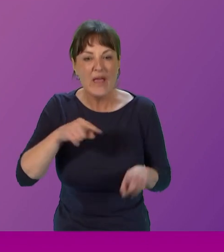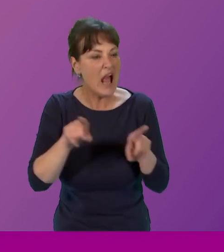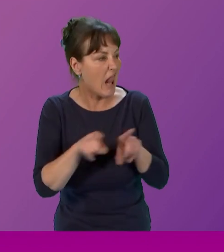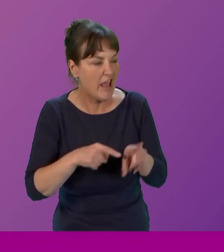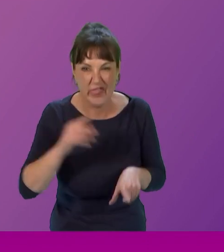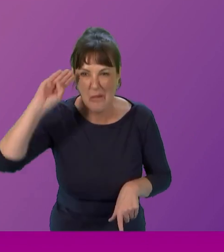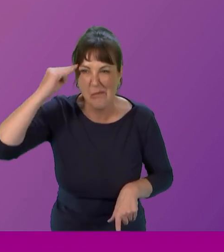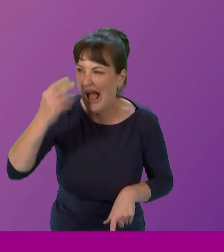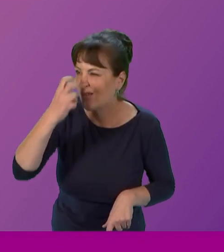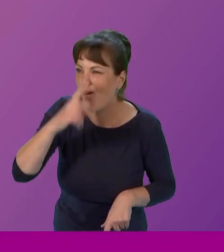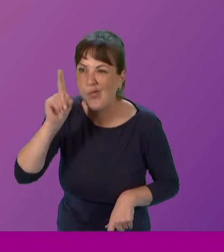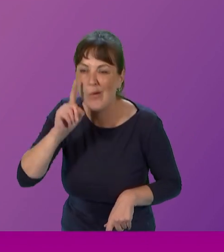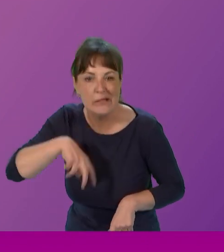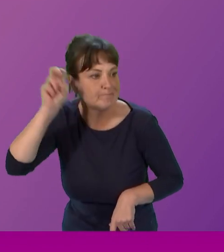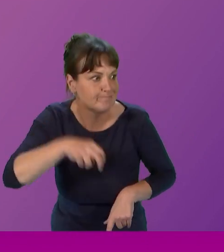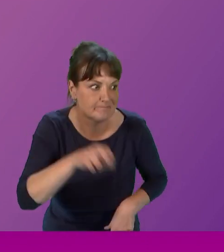you shouldn't be doing that,